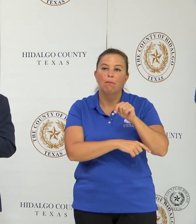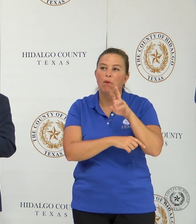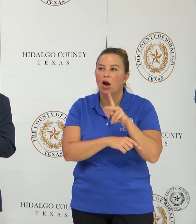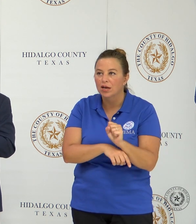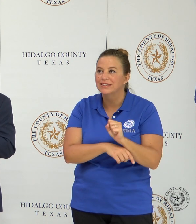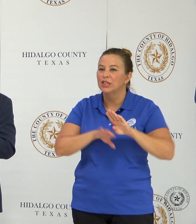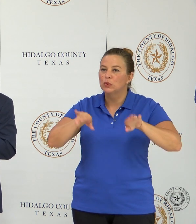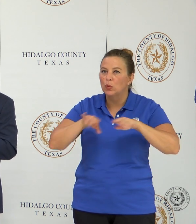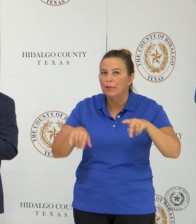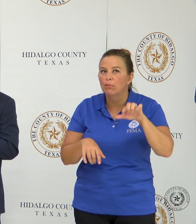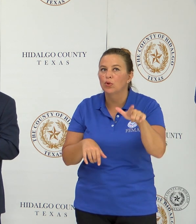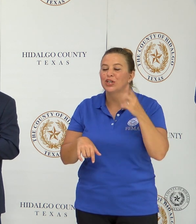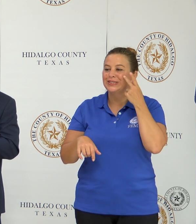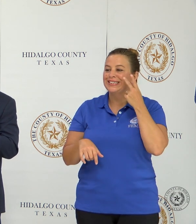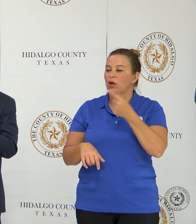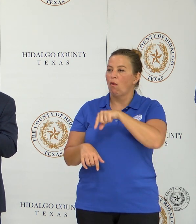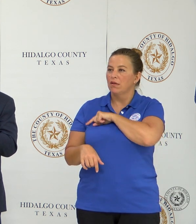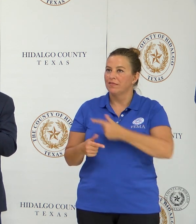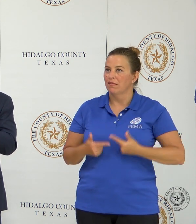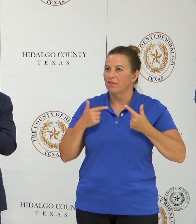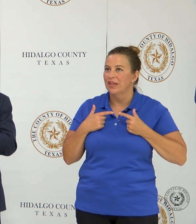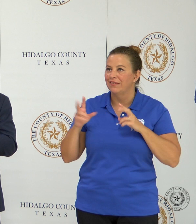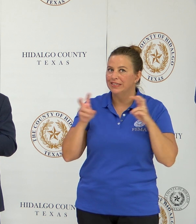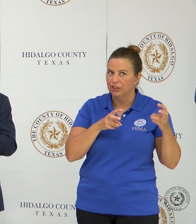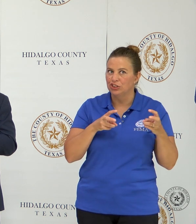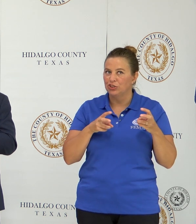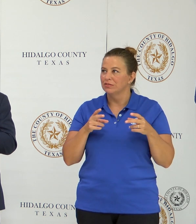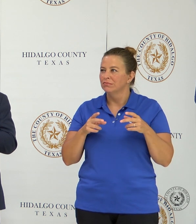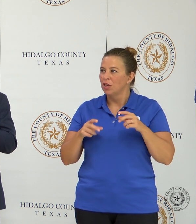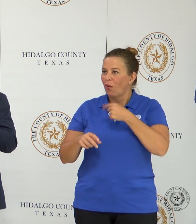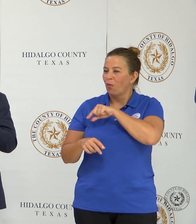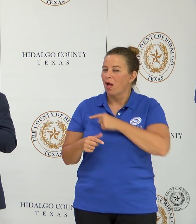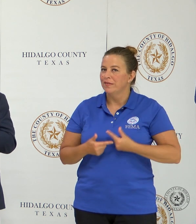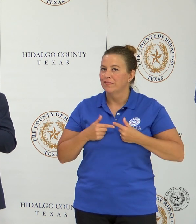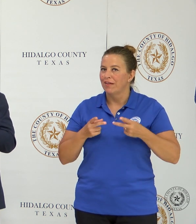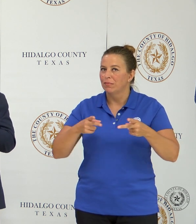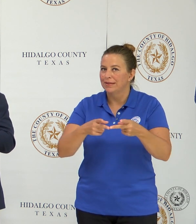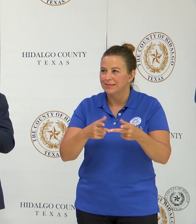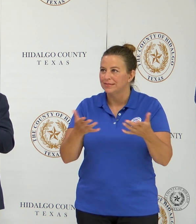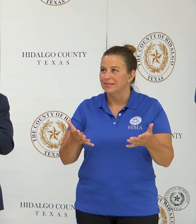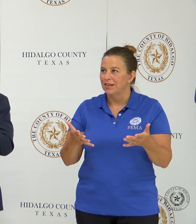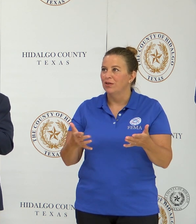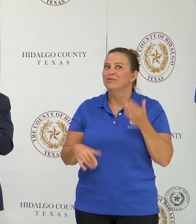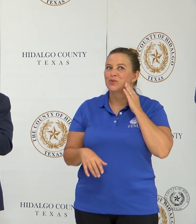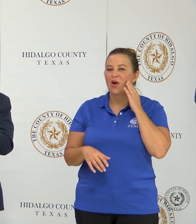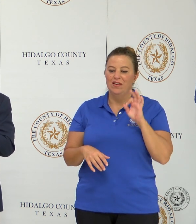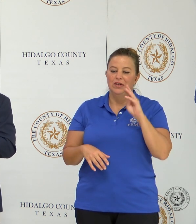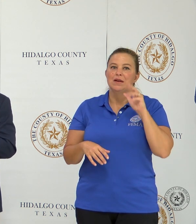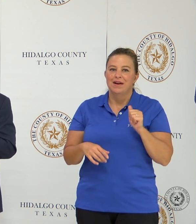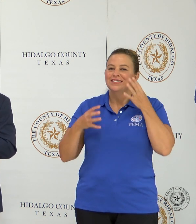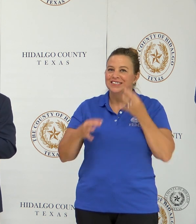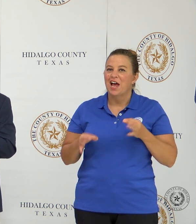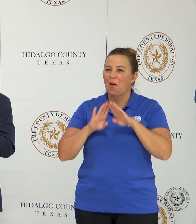pools, you see quality of life issues, you see quality of life places. It is no wonder that FEMA decided